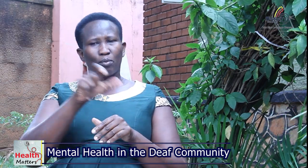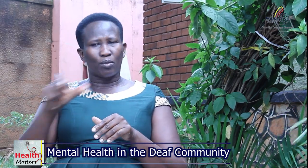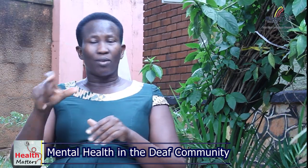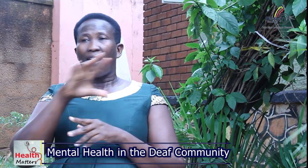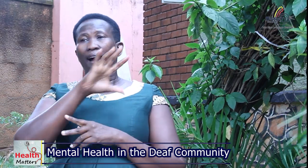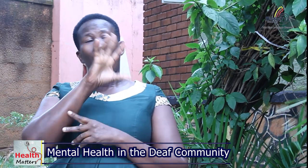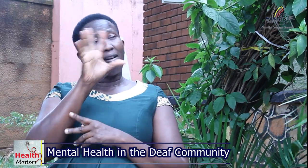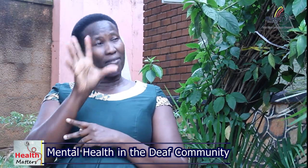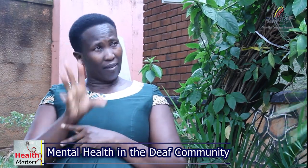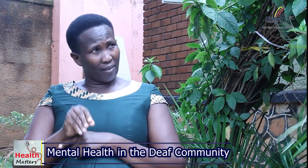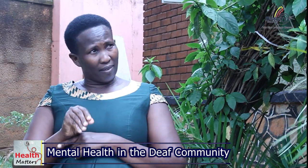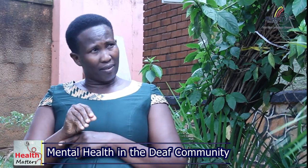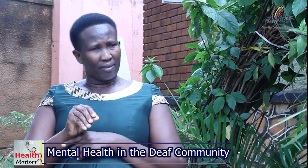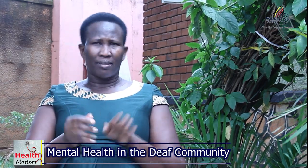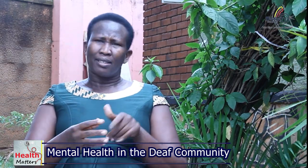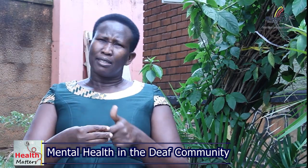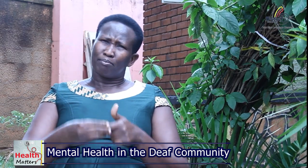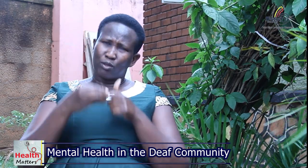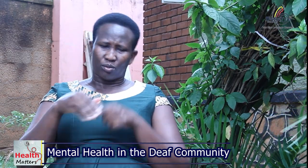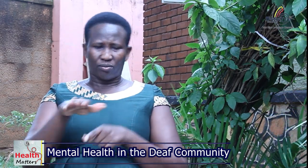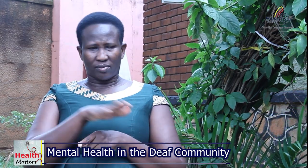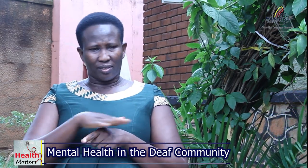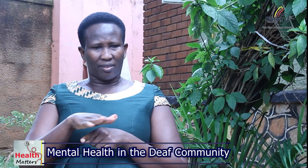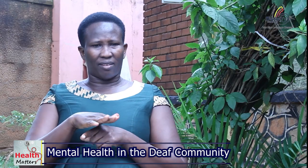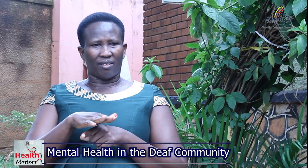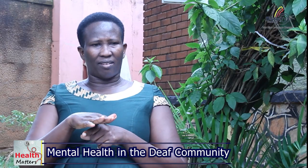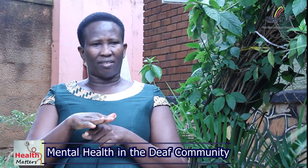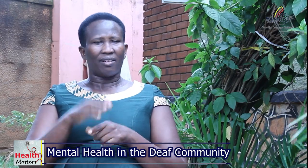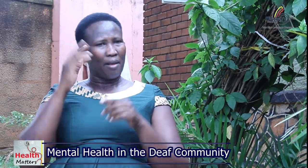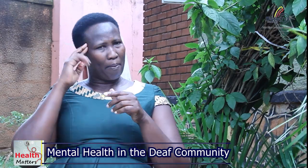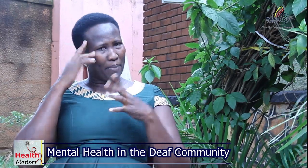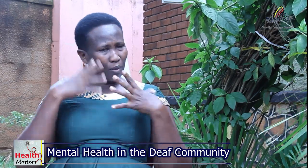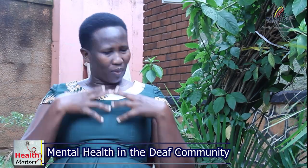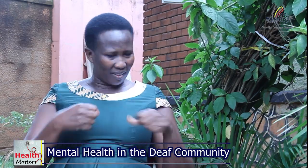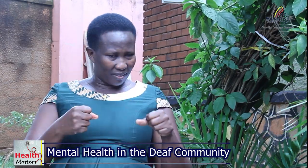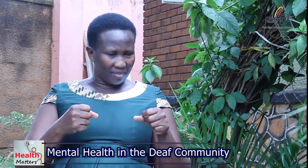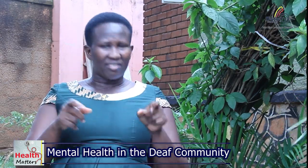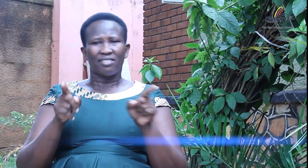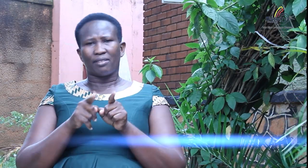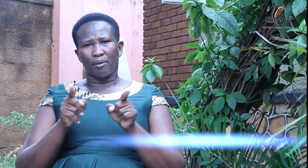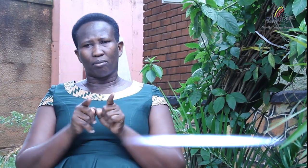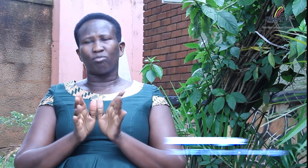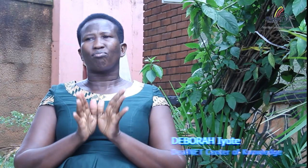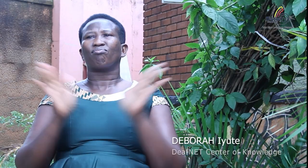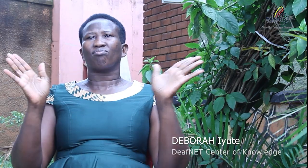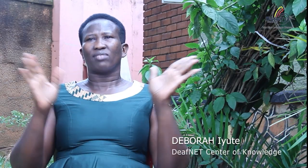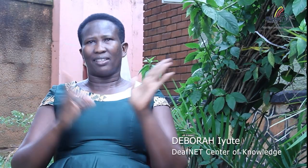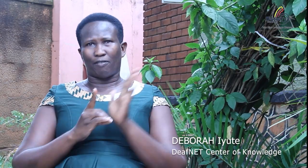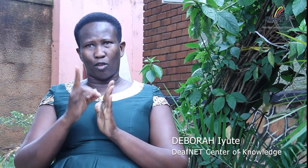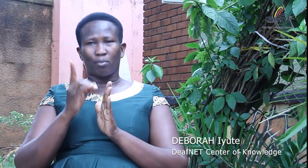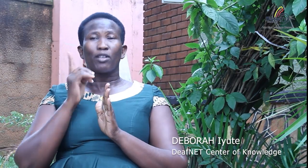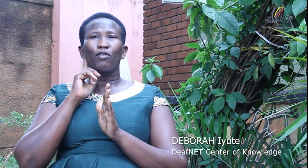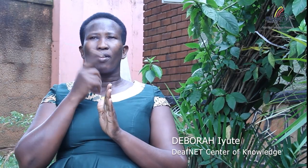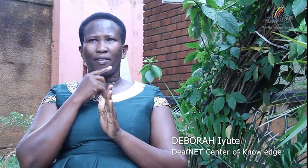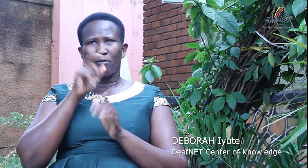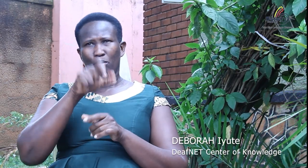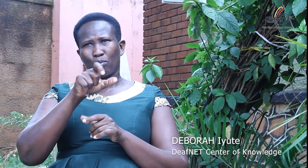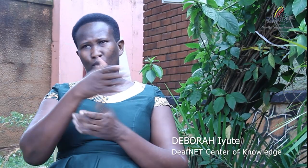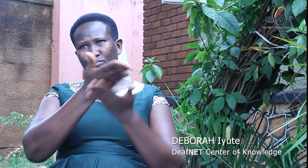on deaf people in africa especially in the area of mental health and also general development